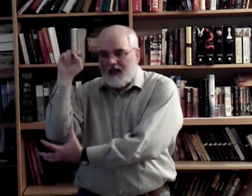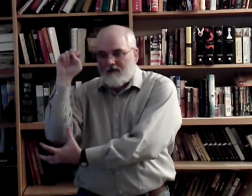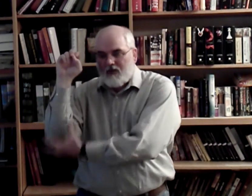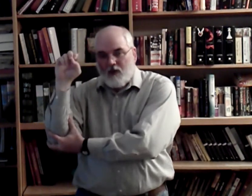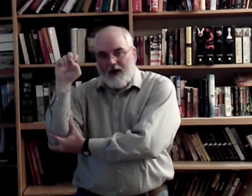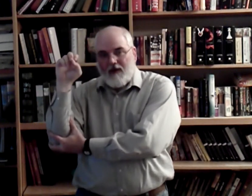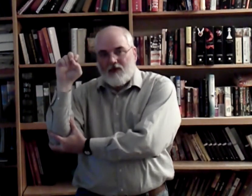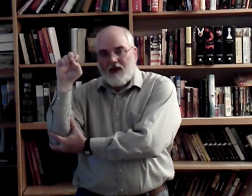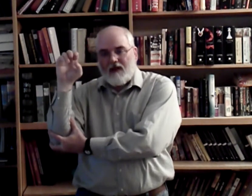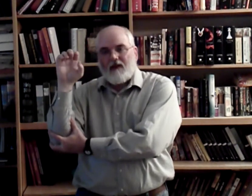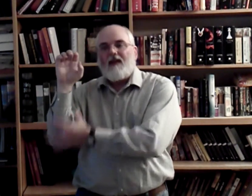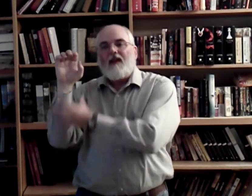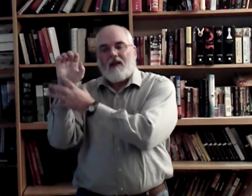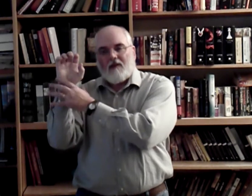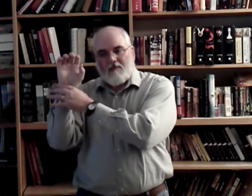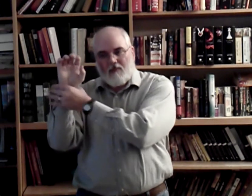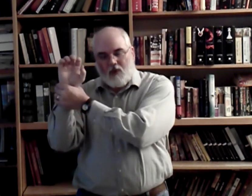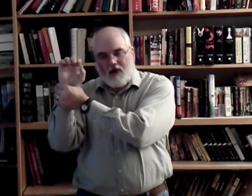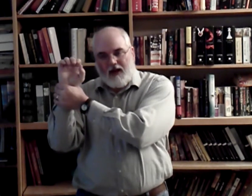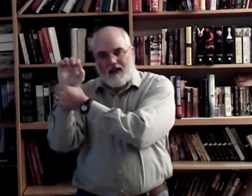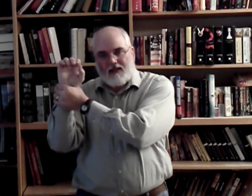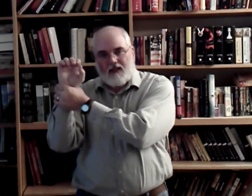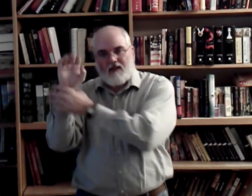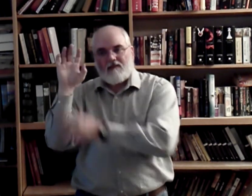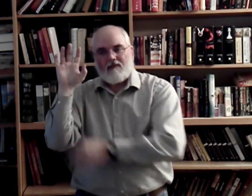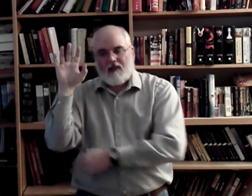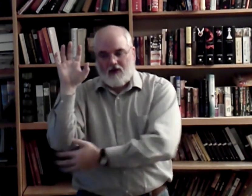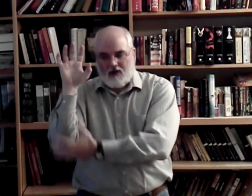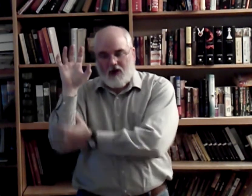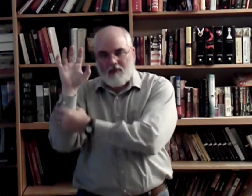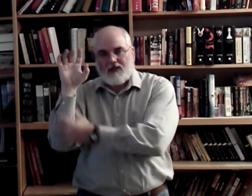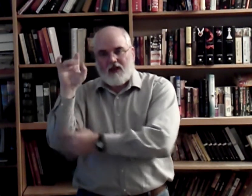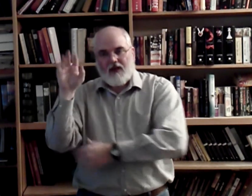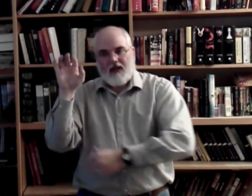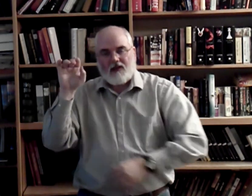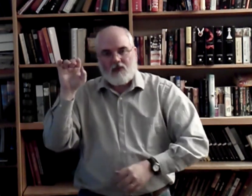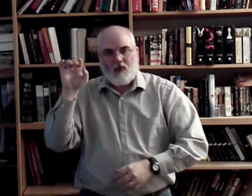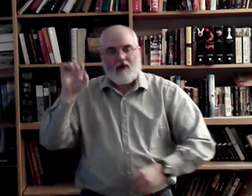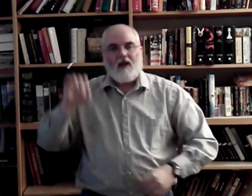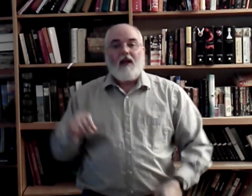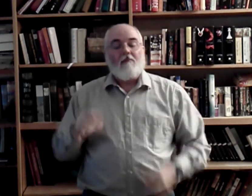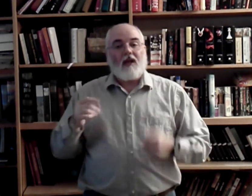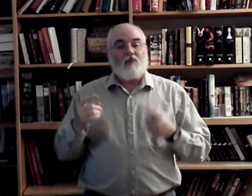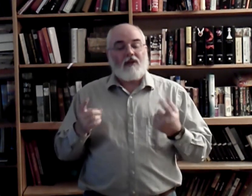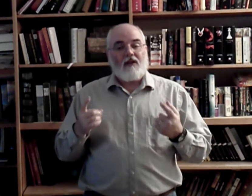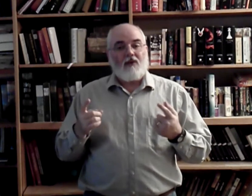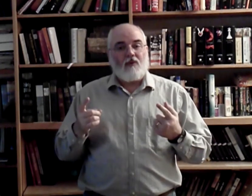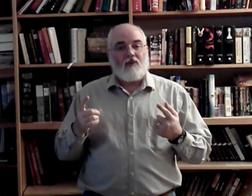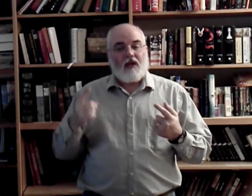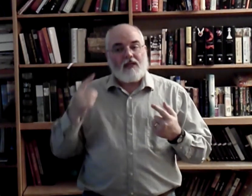have the right way of doing it, where your hand is still, or your arm is still, and your hand does the work, because what they do is